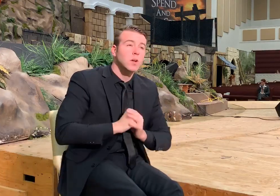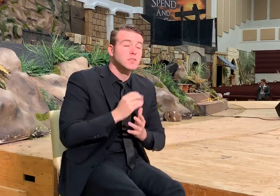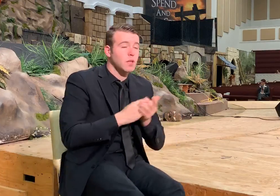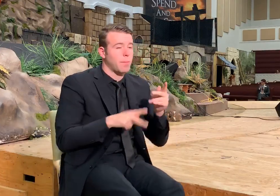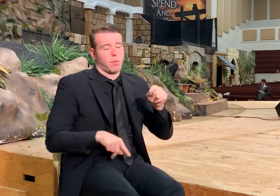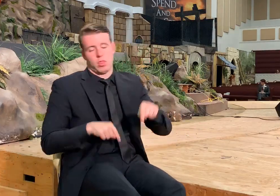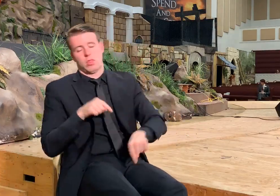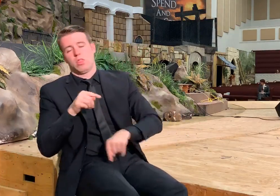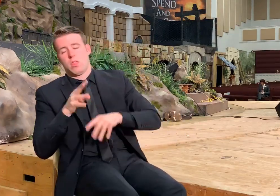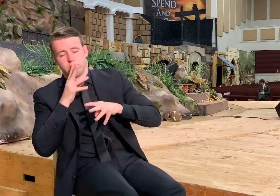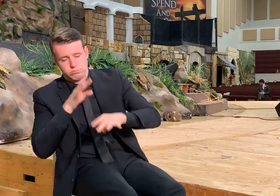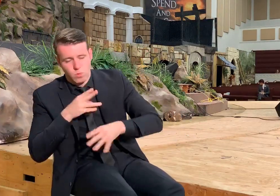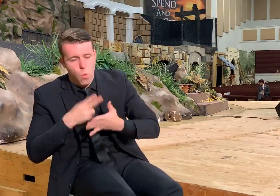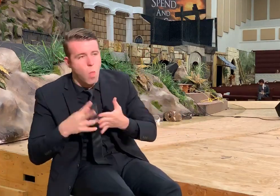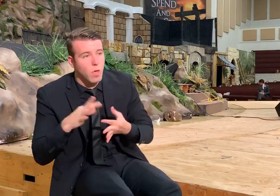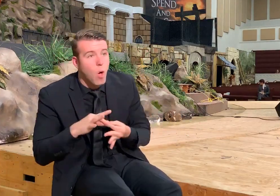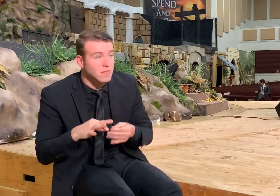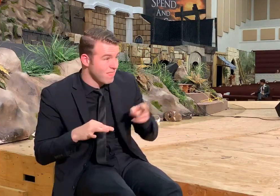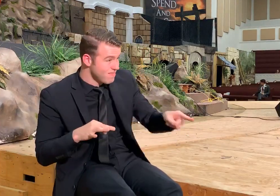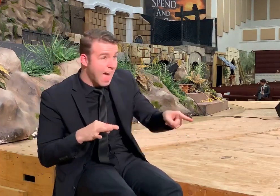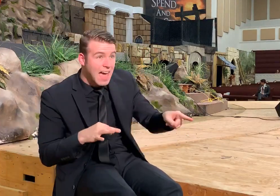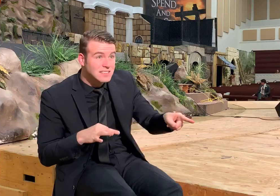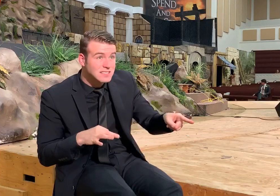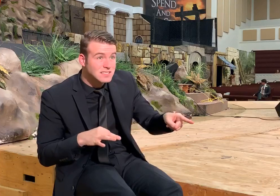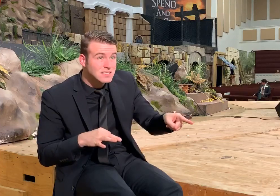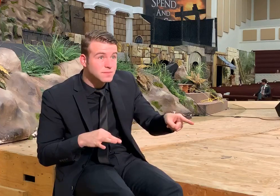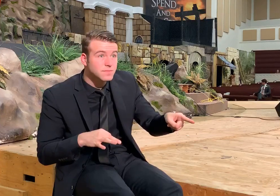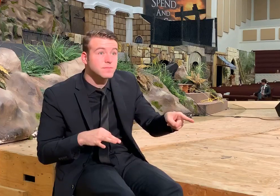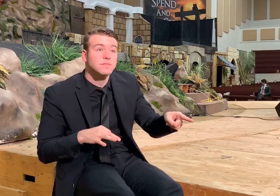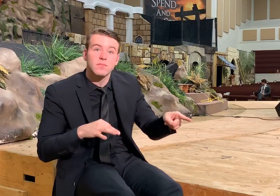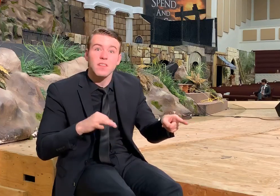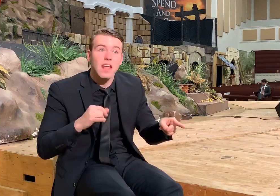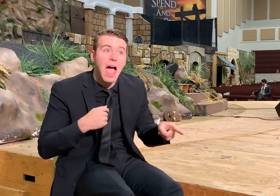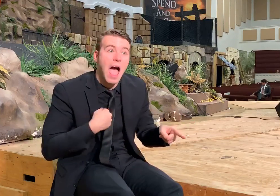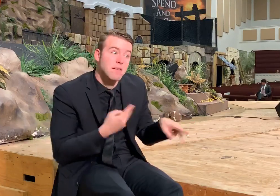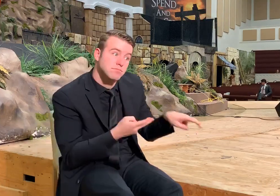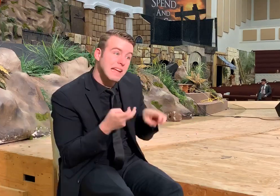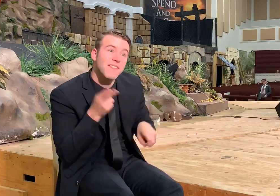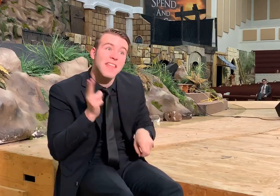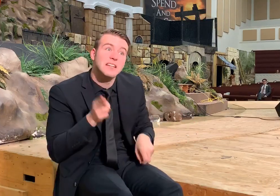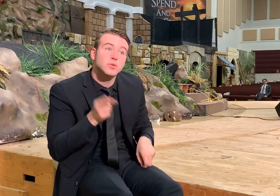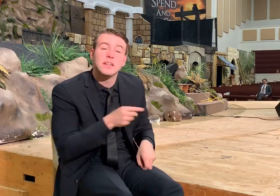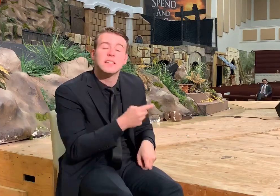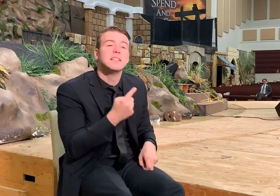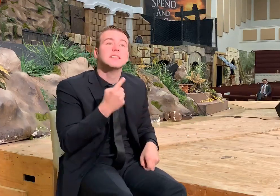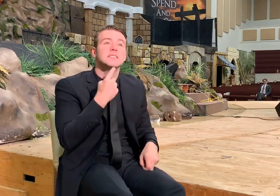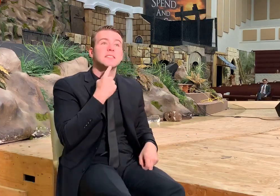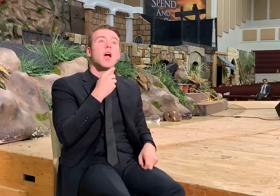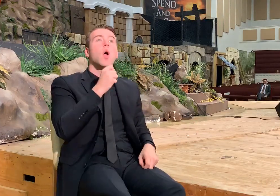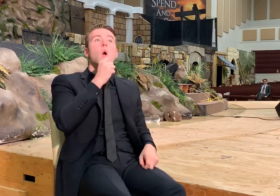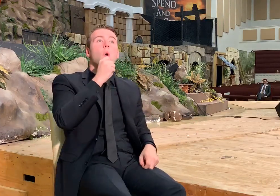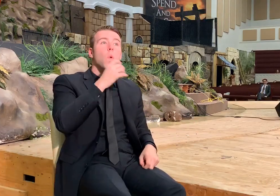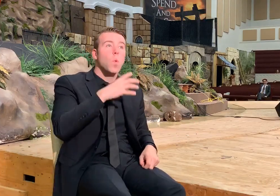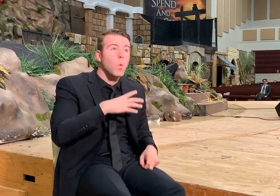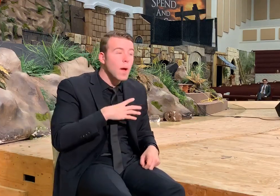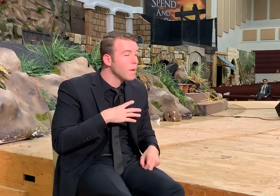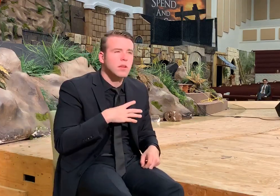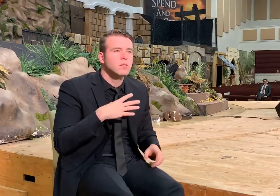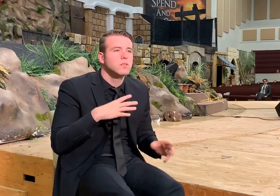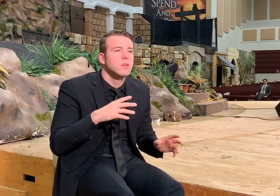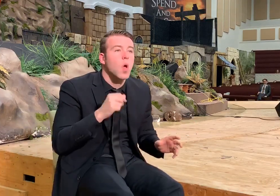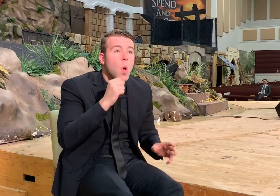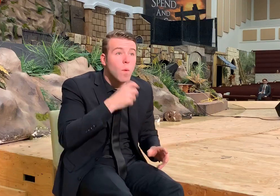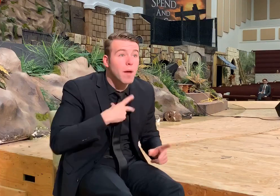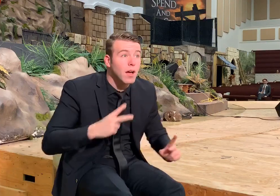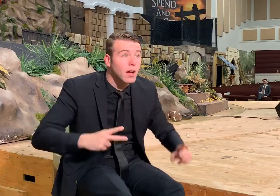staggering. And, and, and that's what we get this little saying with, I'm actually quoting a history book when it says, Women's long uncut hair, no women